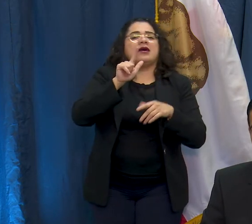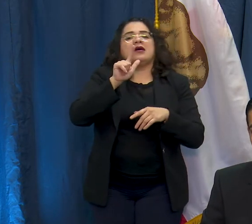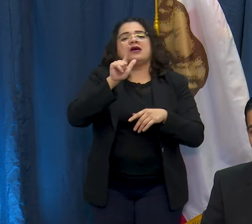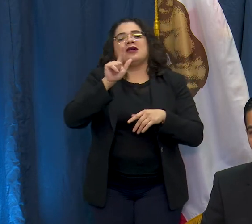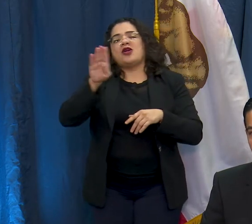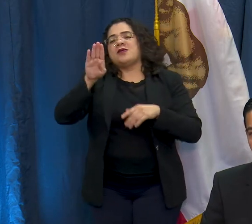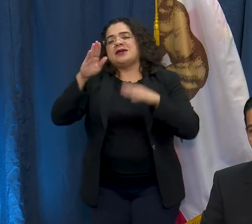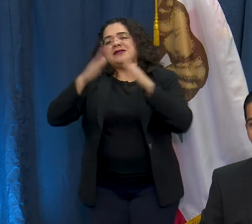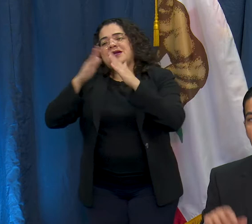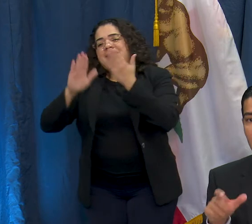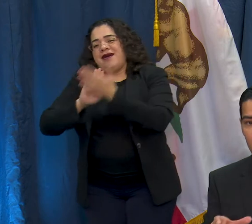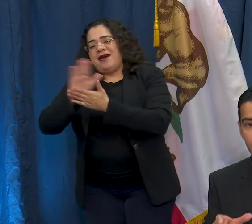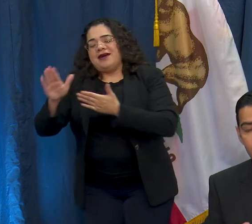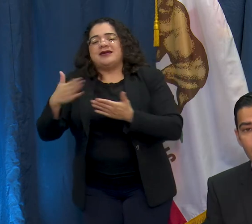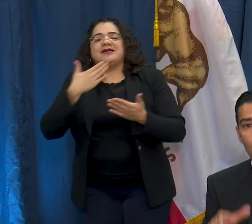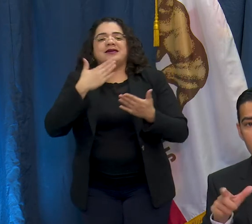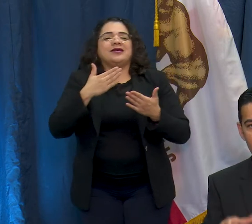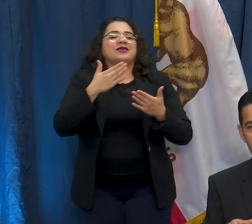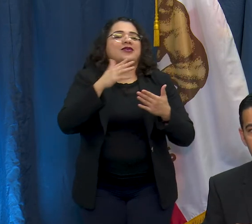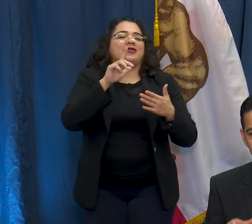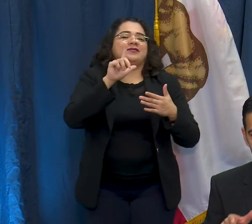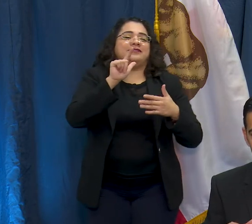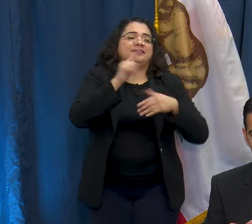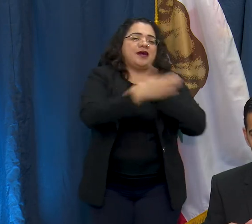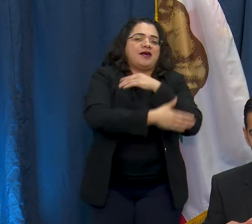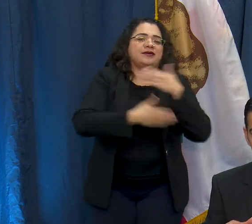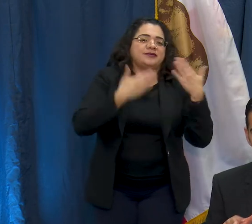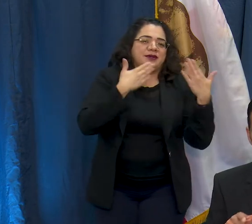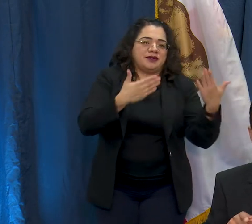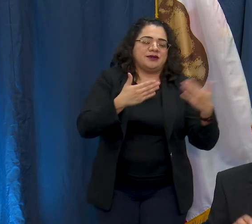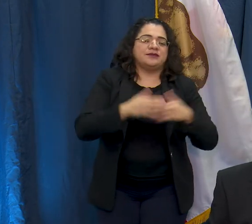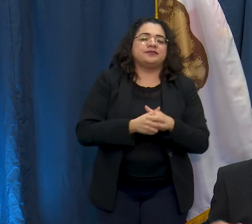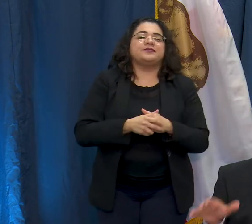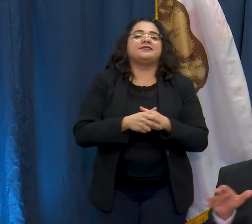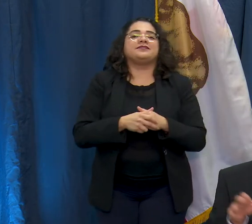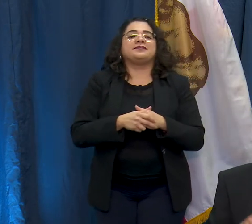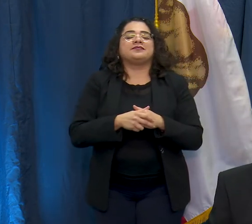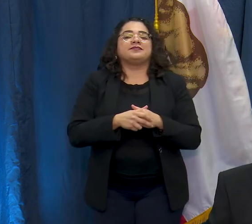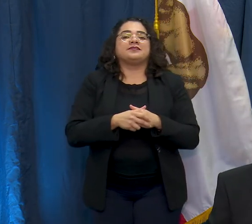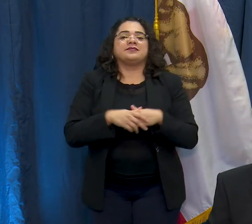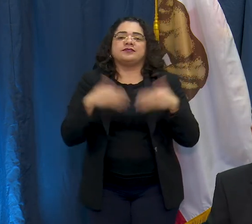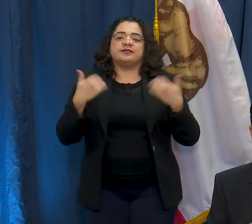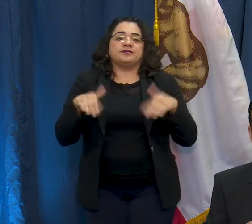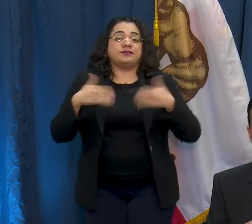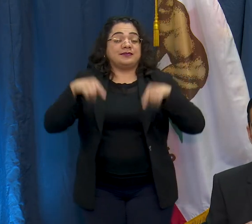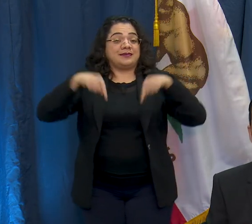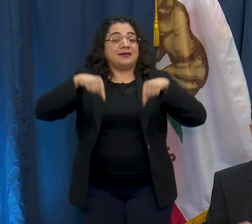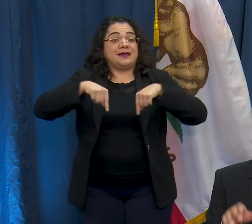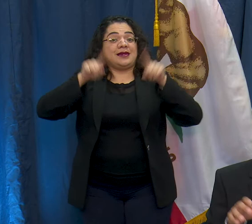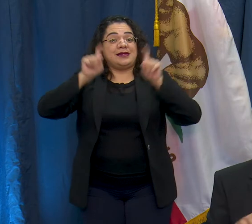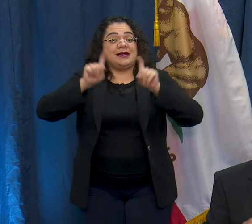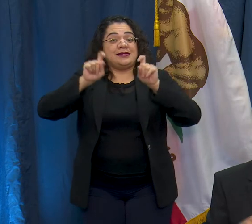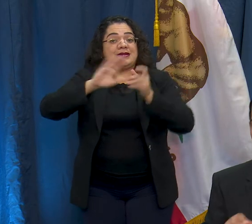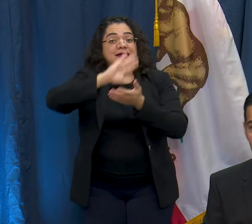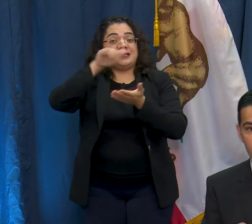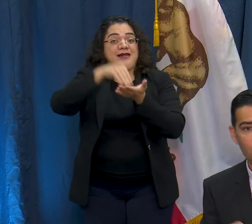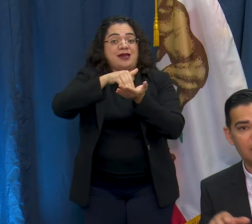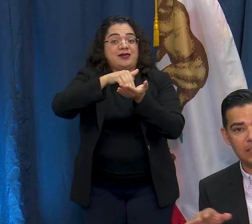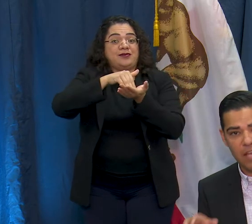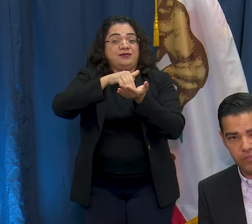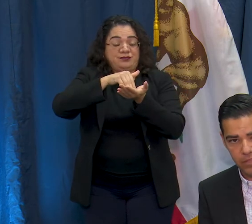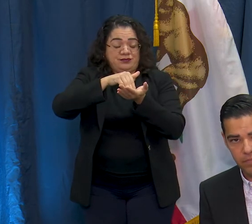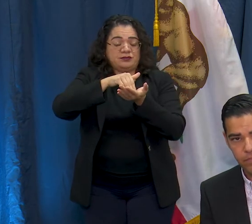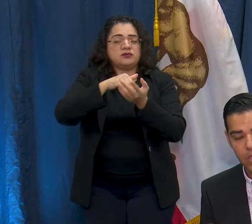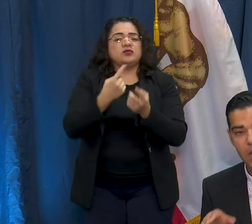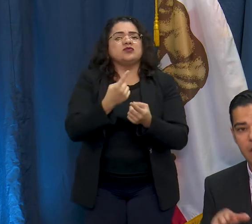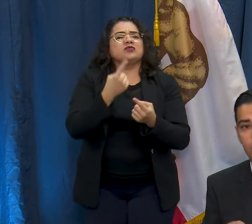excited about this testing center. Now remember that this testing center is just one of the ways you